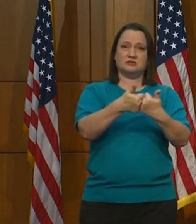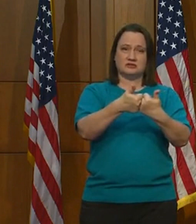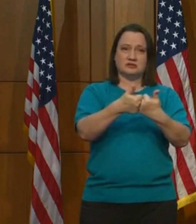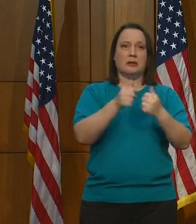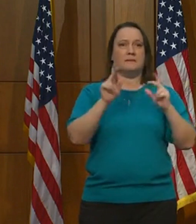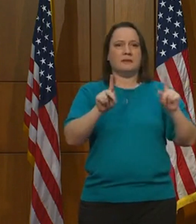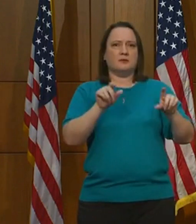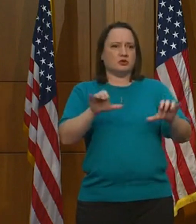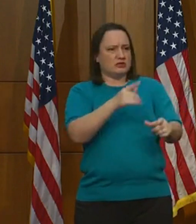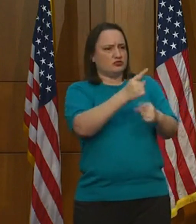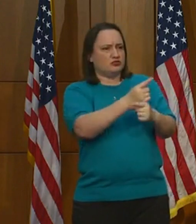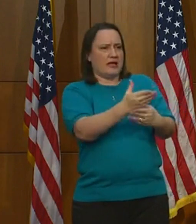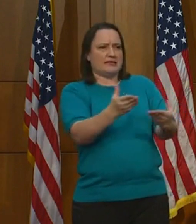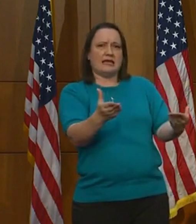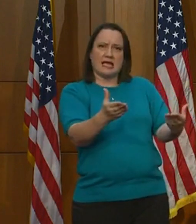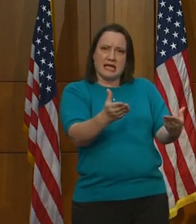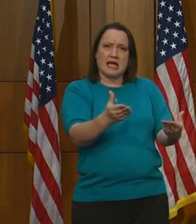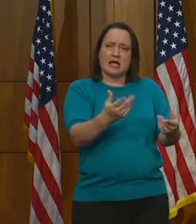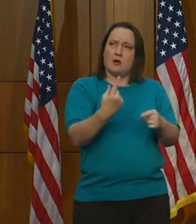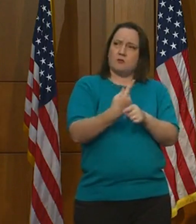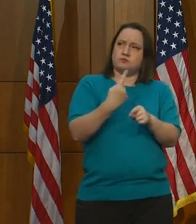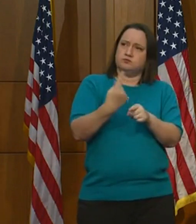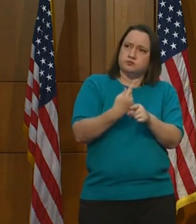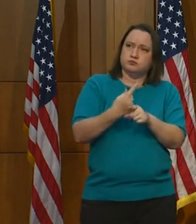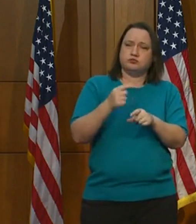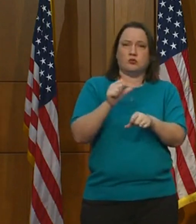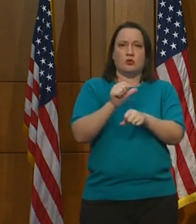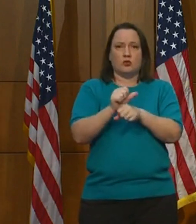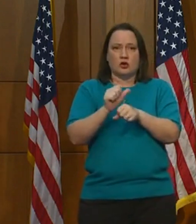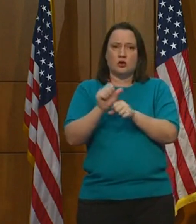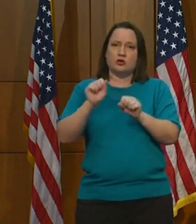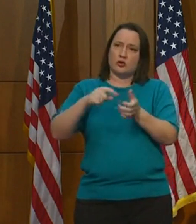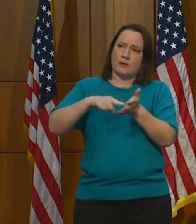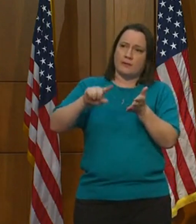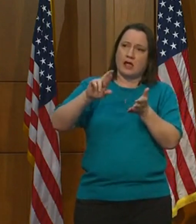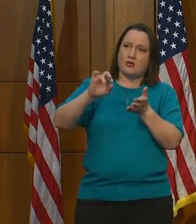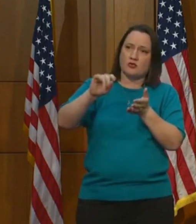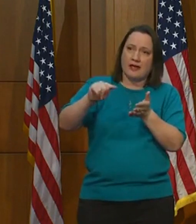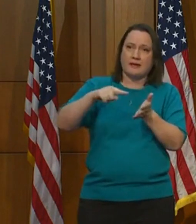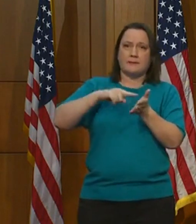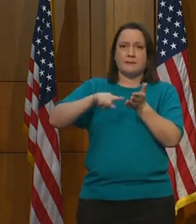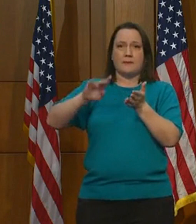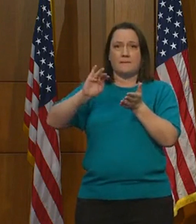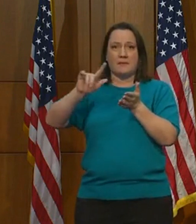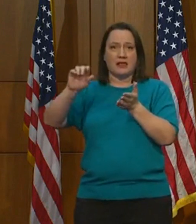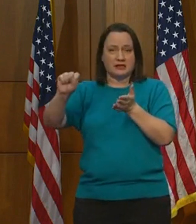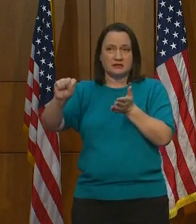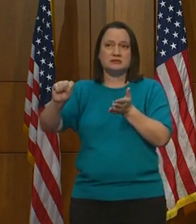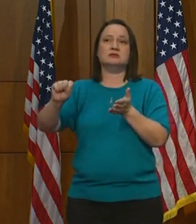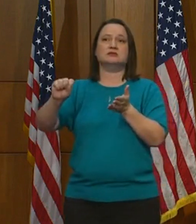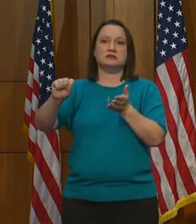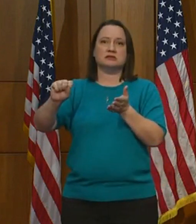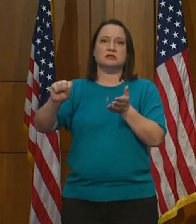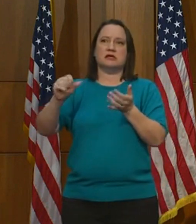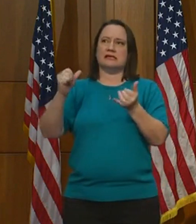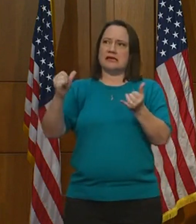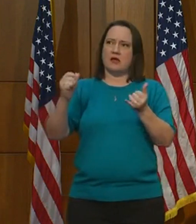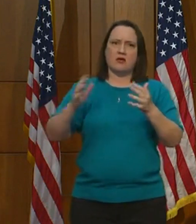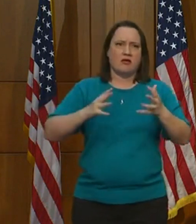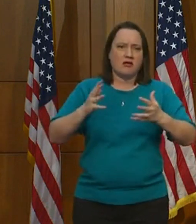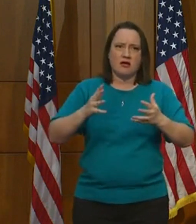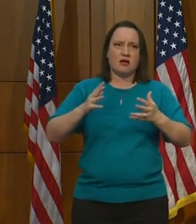all the right things, who worked and were able to pay their rent and their bills have found themselves out of work